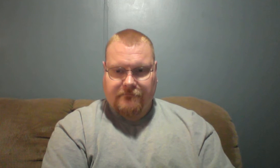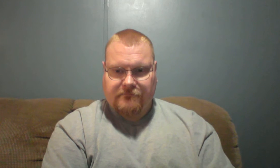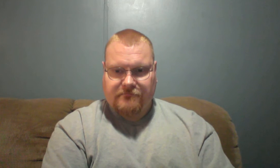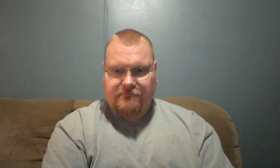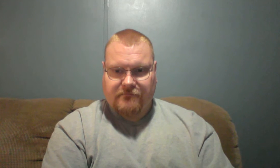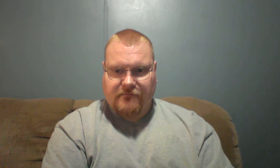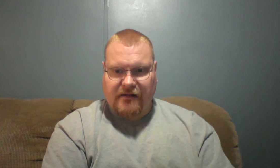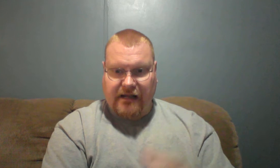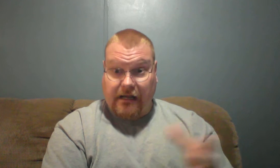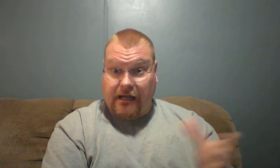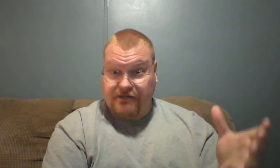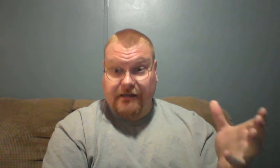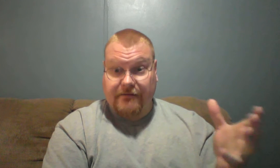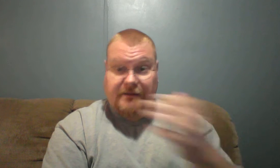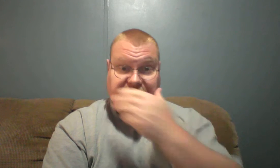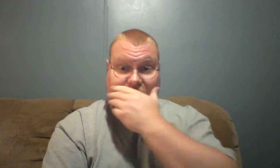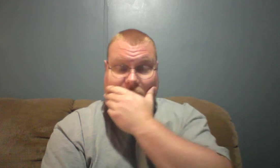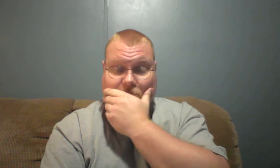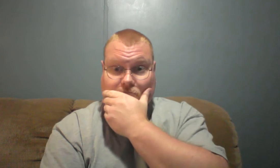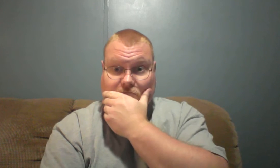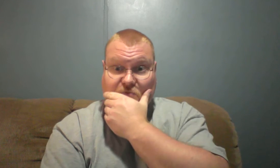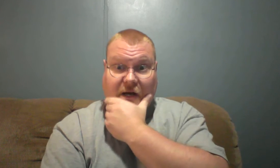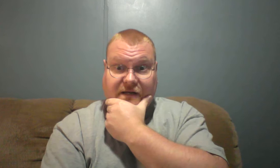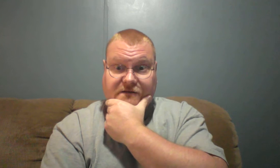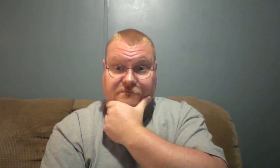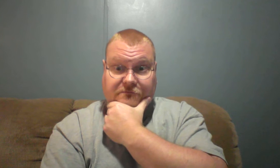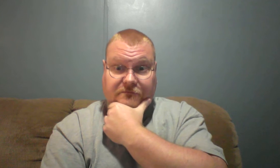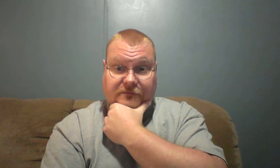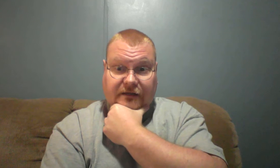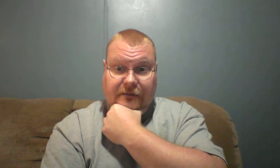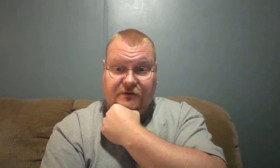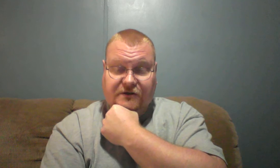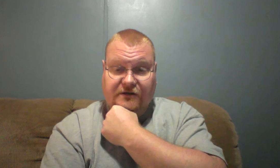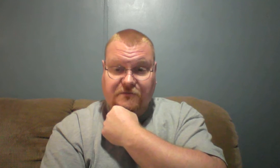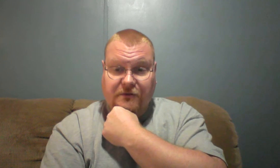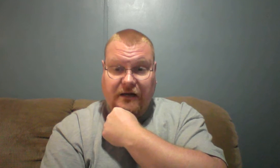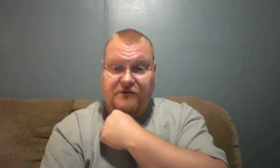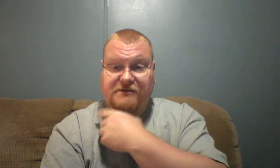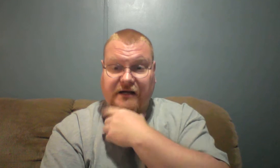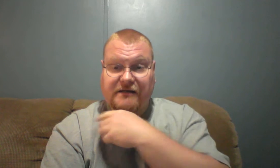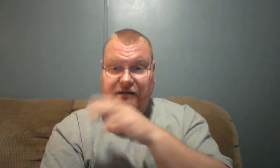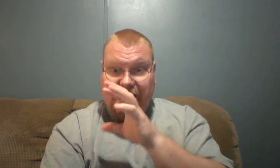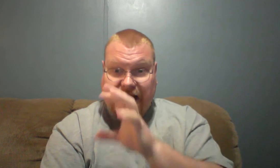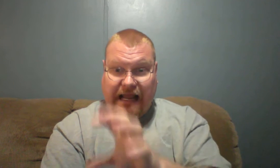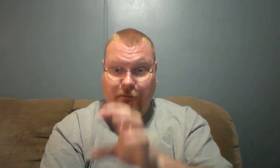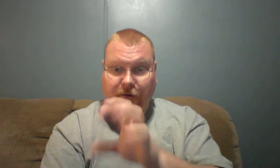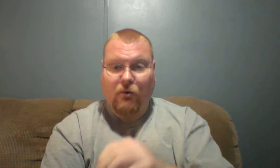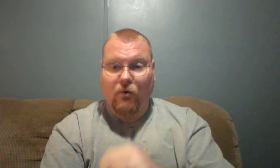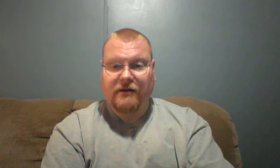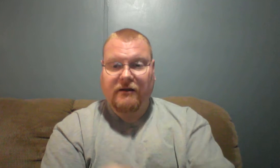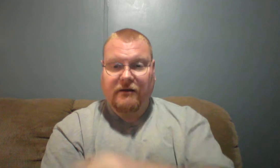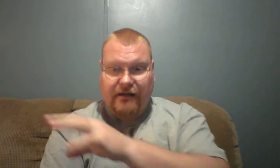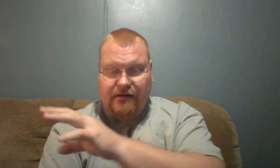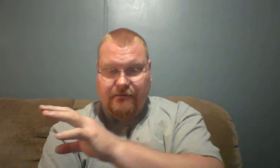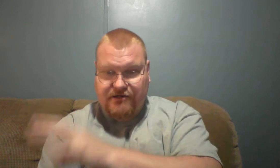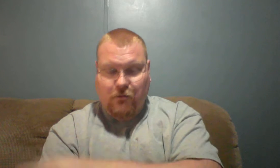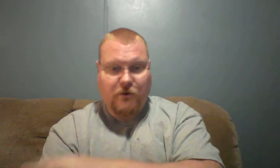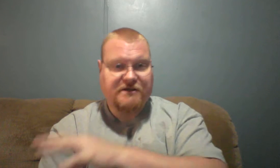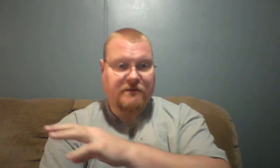Sunday, I actually even mentioned it twice. Again, just because was trying to hammer a point and I mentioned once in the